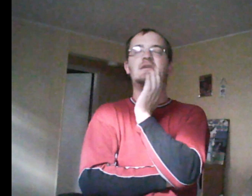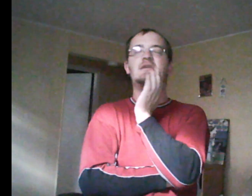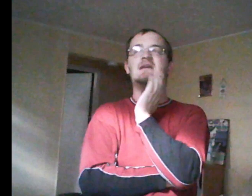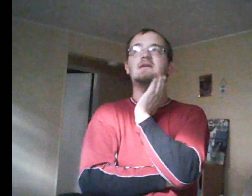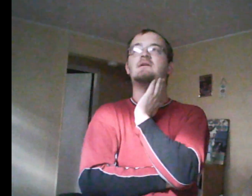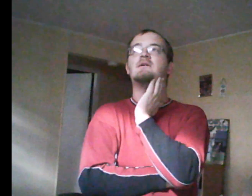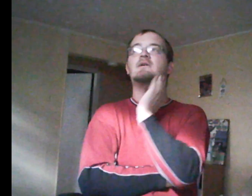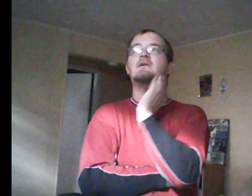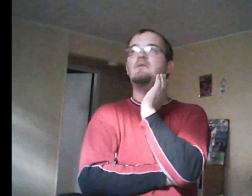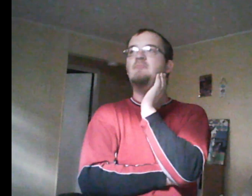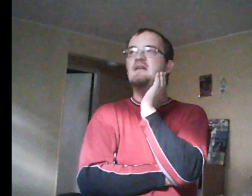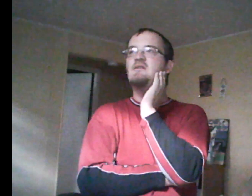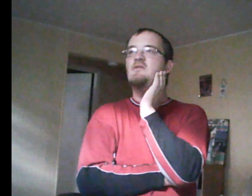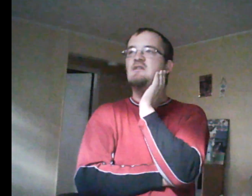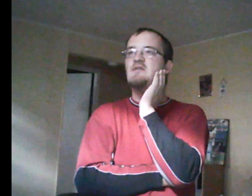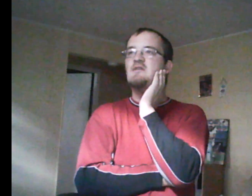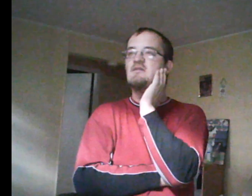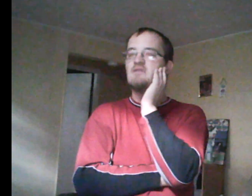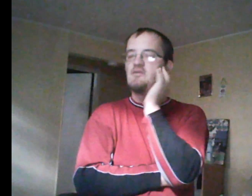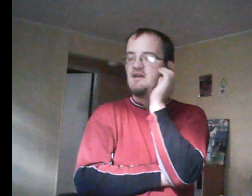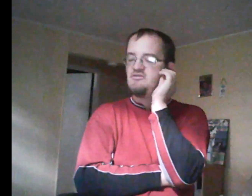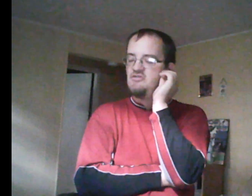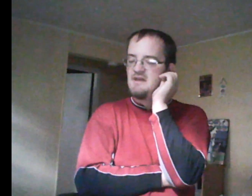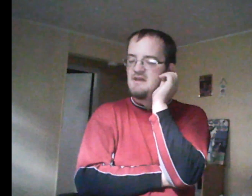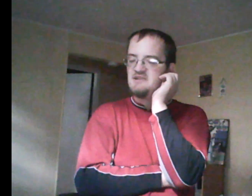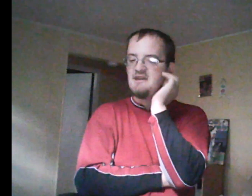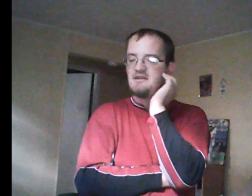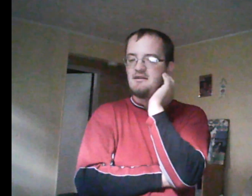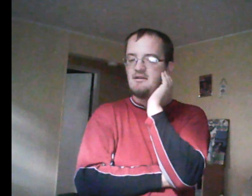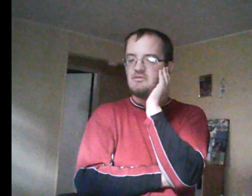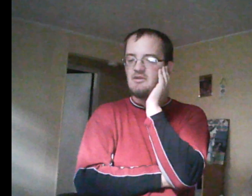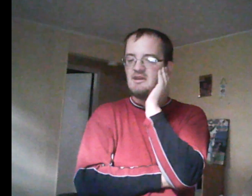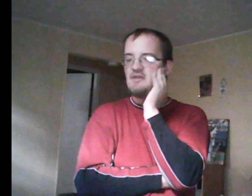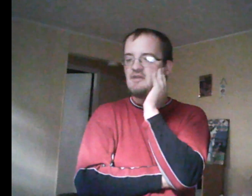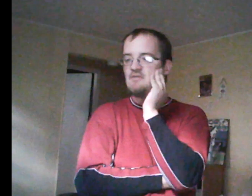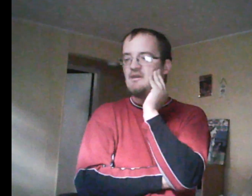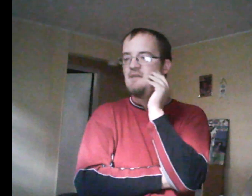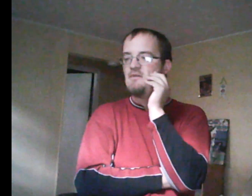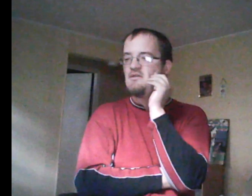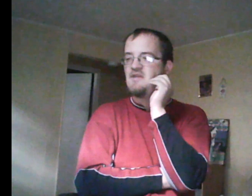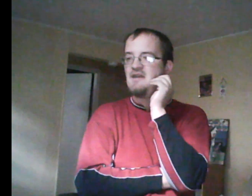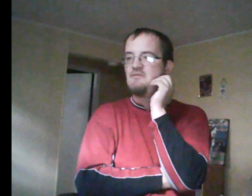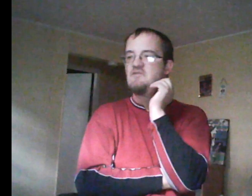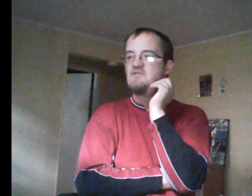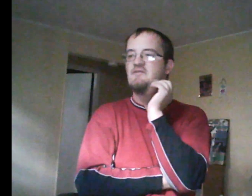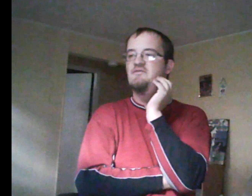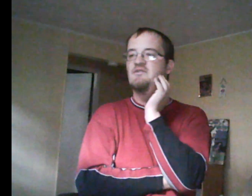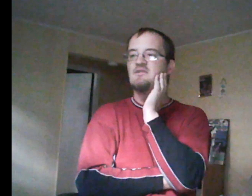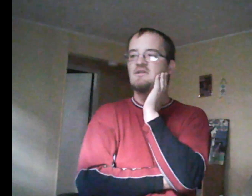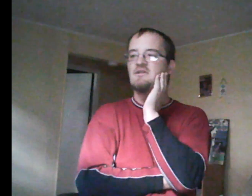And the incorrect way. Emma was upset with herself. In a sense. She kind of saw how the Orange Ribbon campaign was.